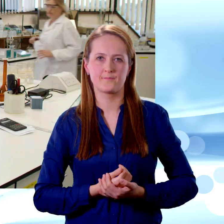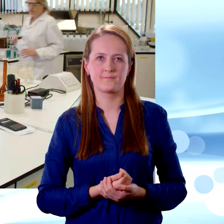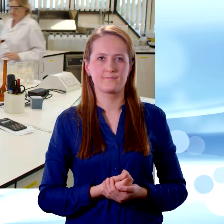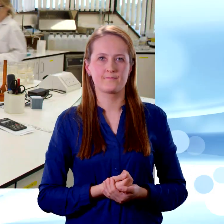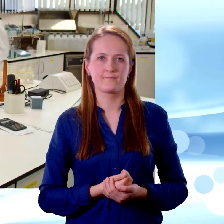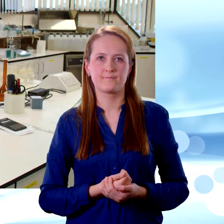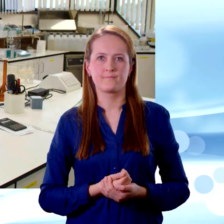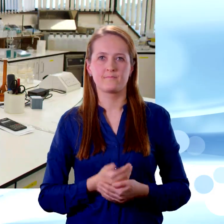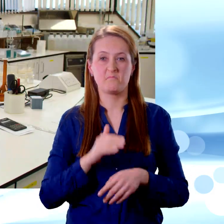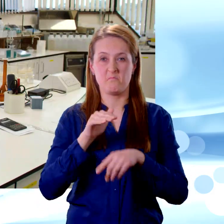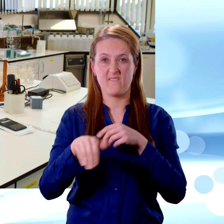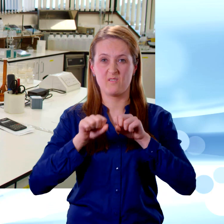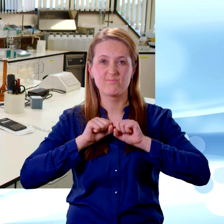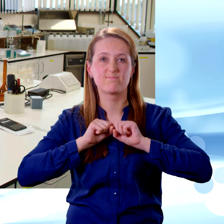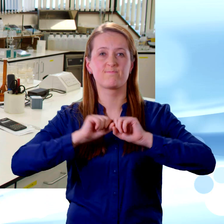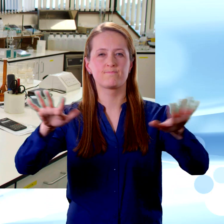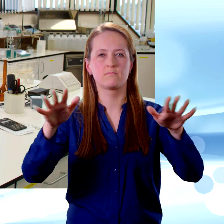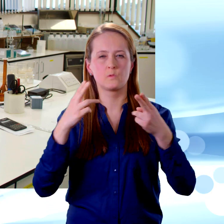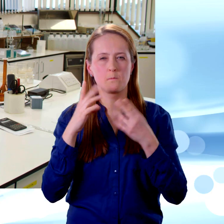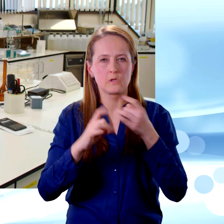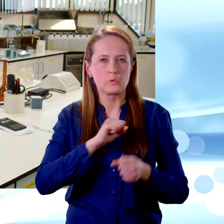But before it leaves the treatment plant, it is tested to make sure.